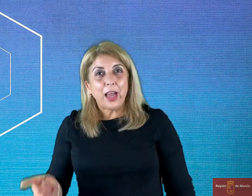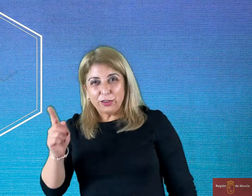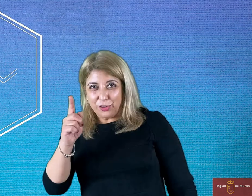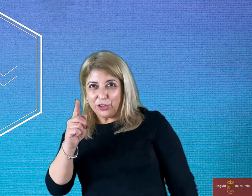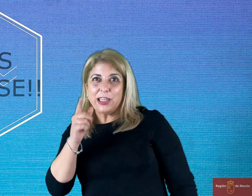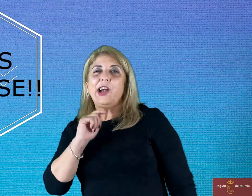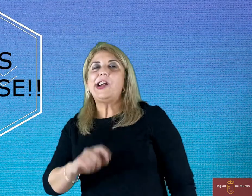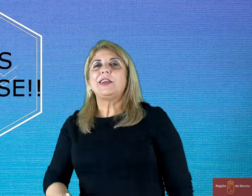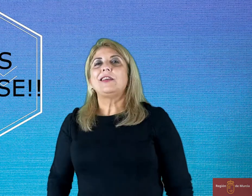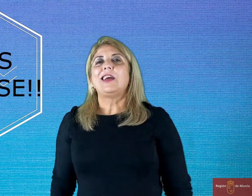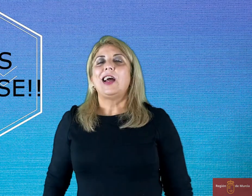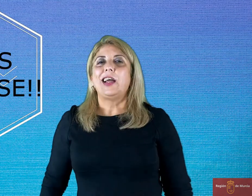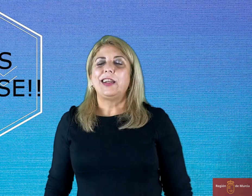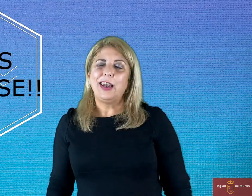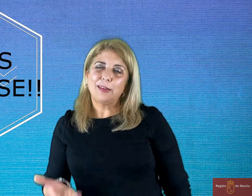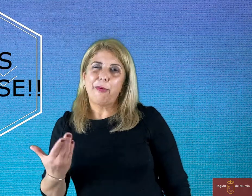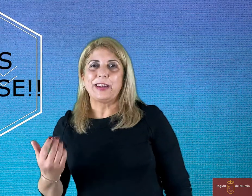it's your turn and let's practice.